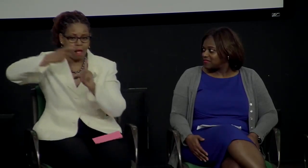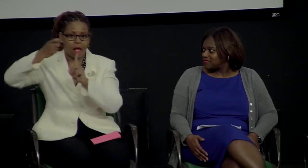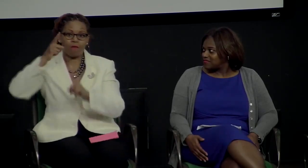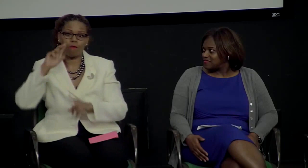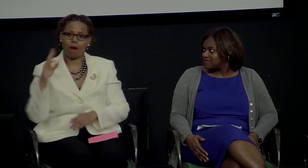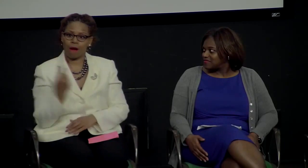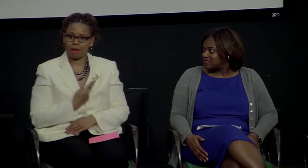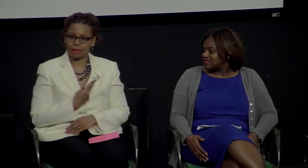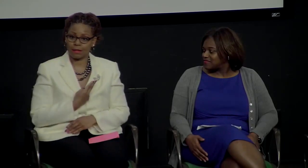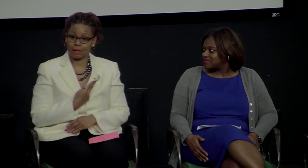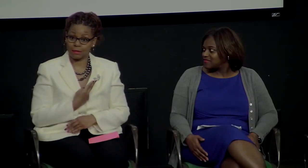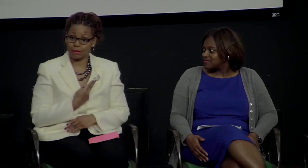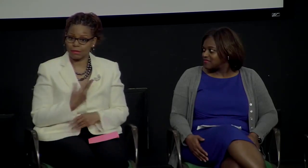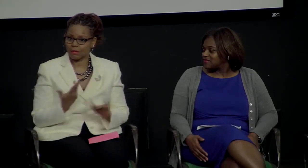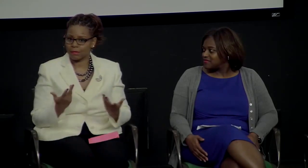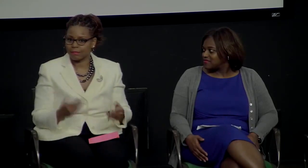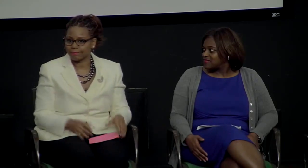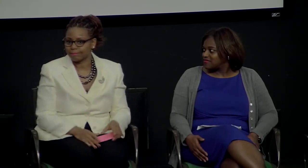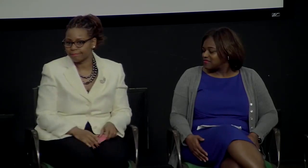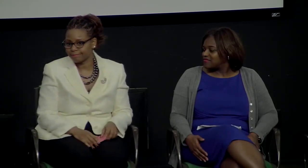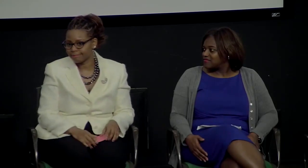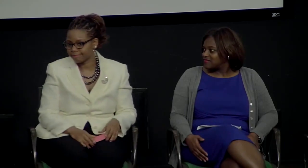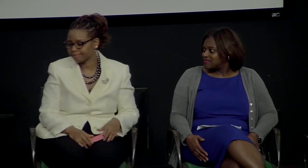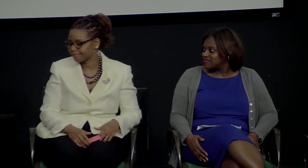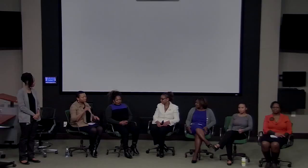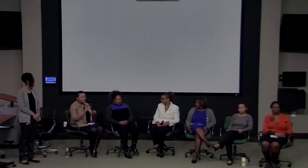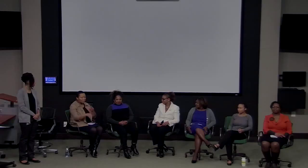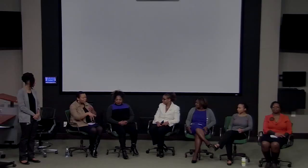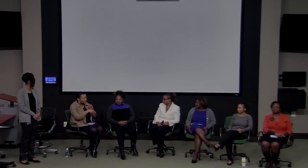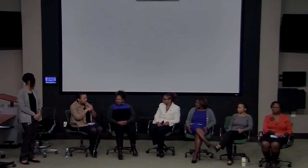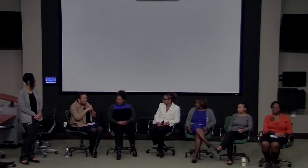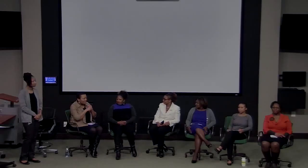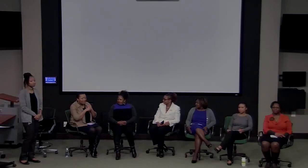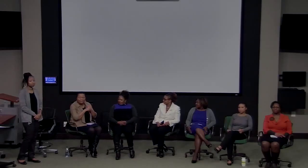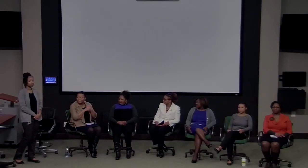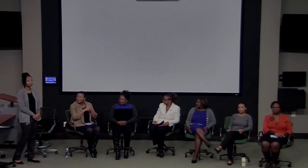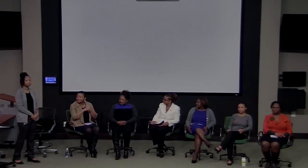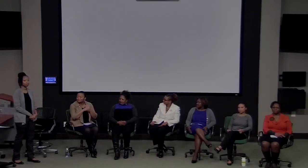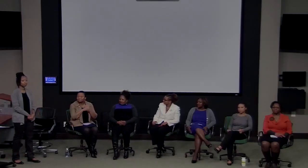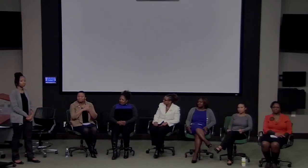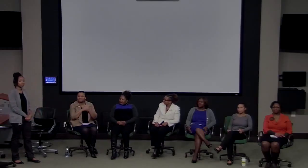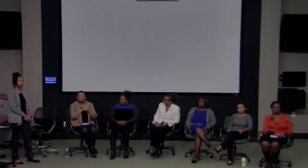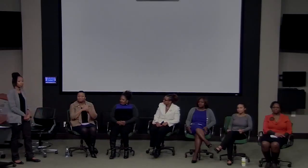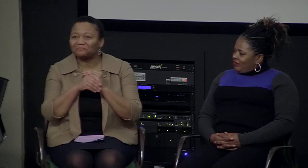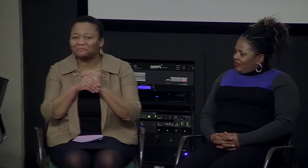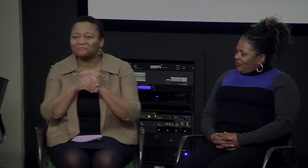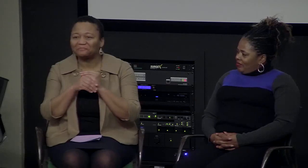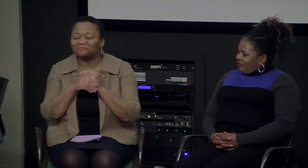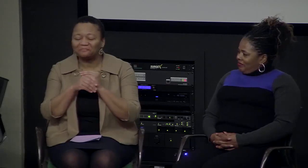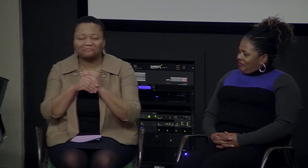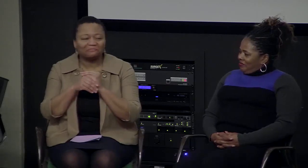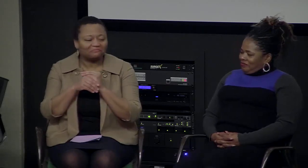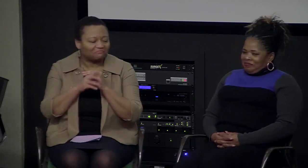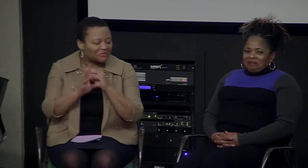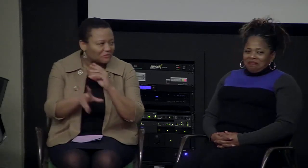so that we can allow that person to also be brought up and improve in their skills. And I'm going to add